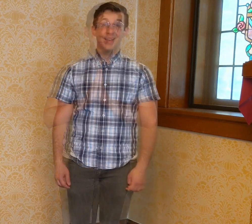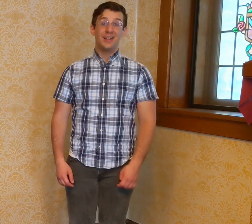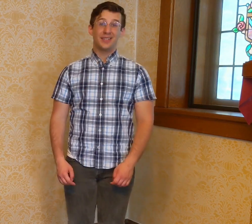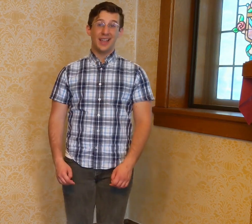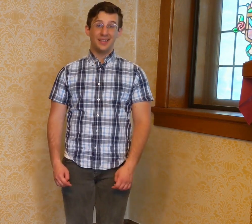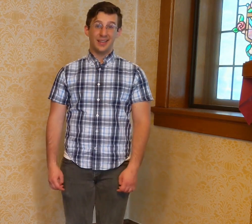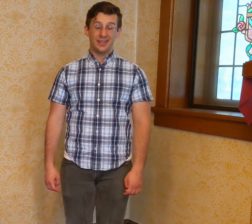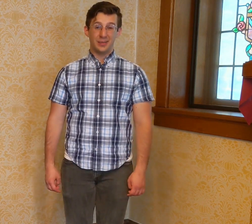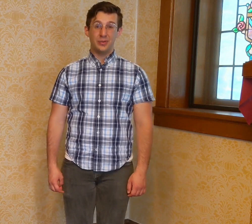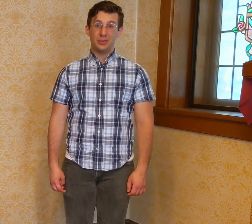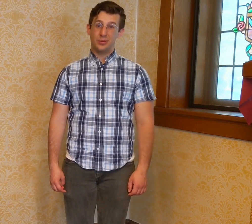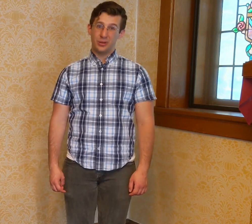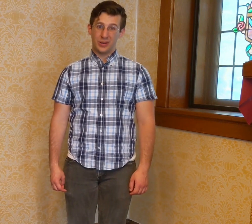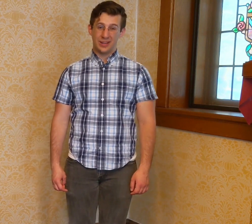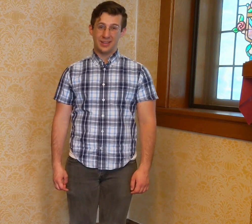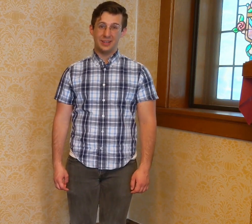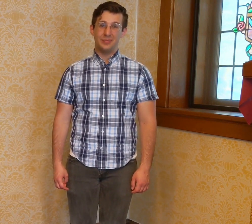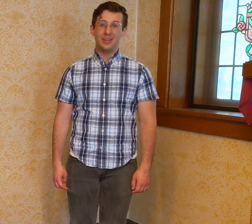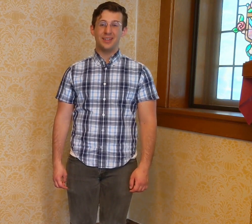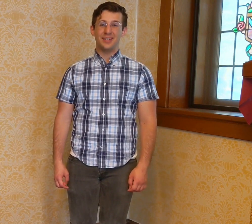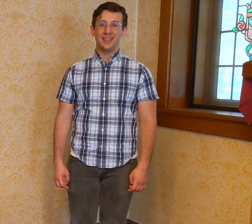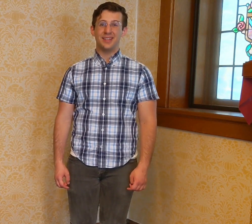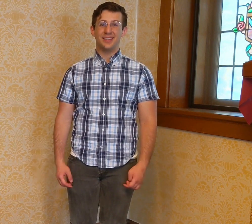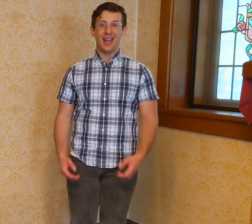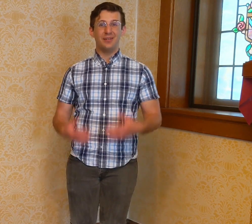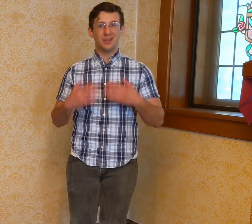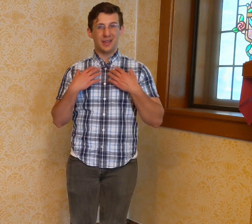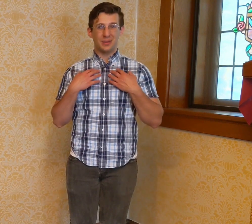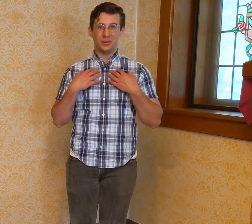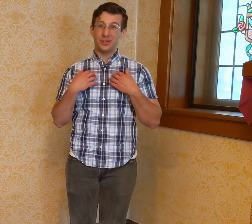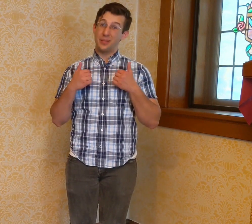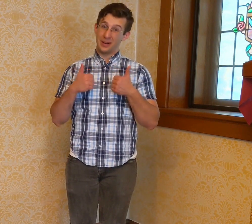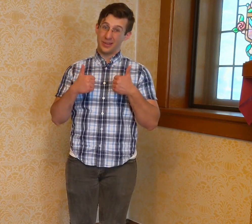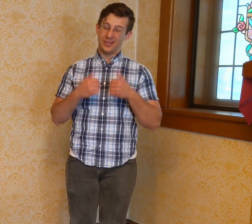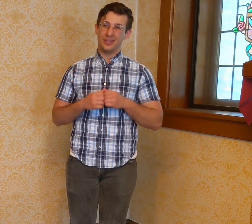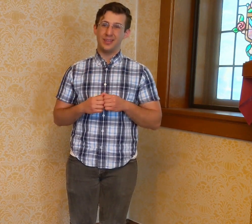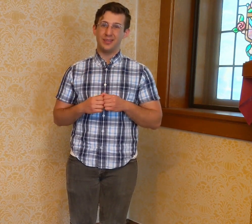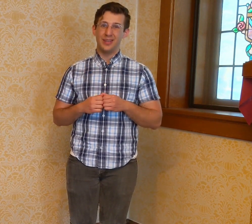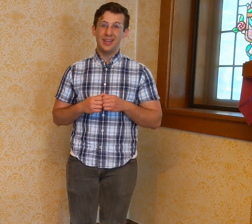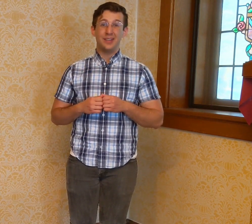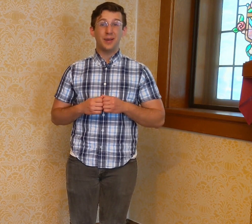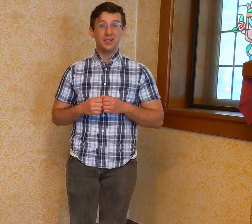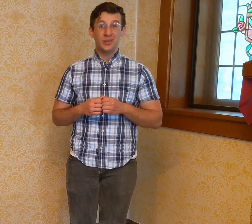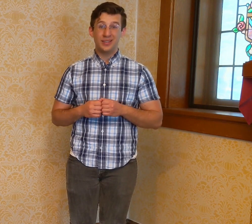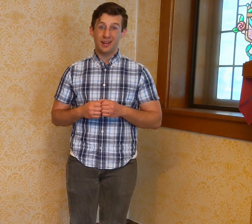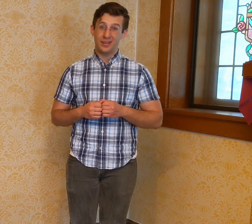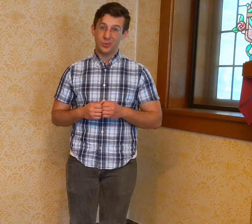The last line is the most important one, I think, because it tells us how to make the world a better place to live. It's by doing God's